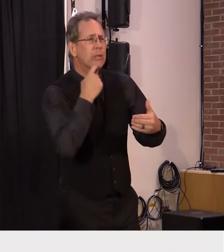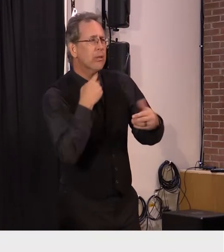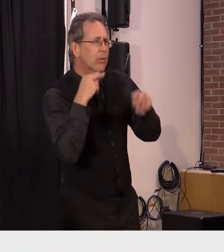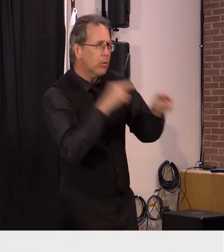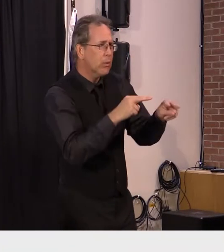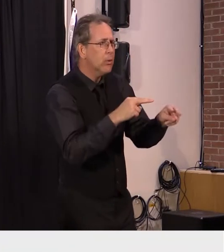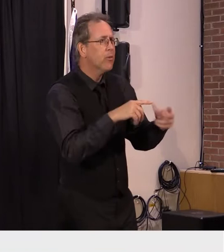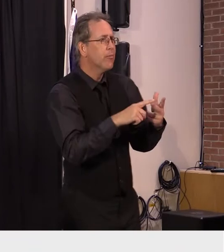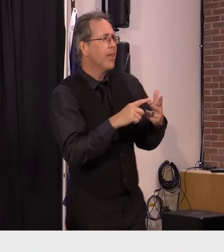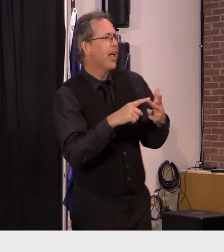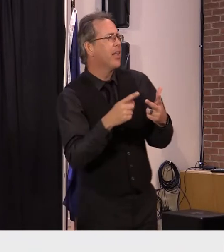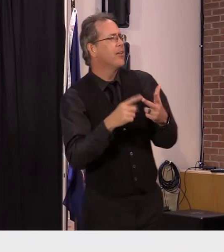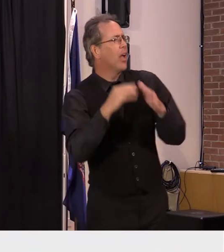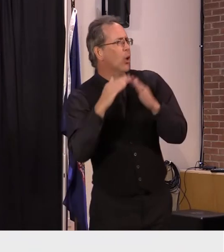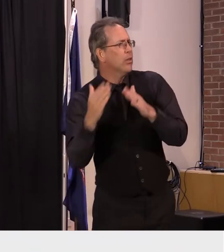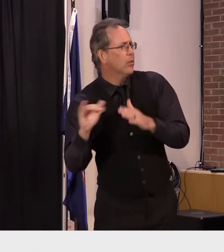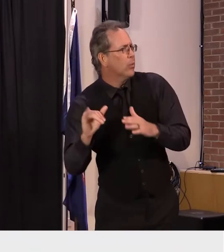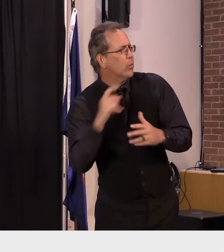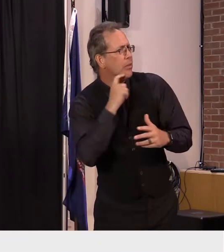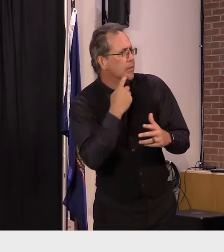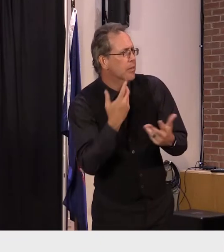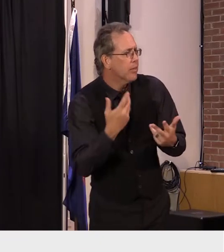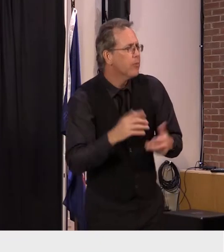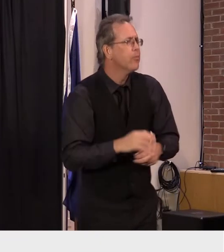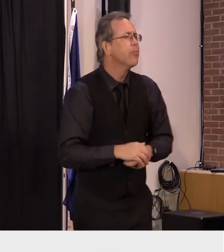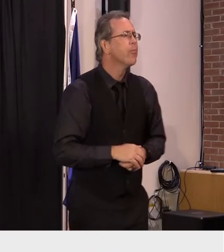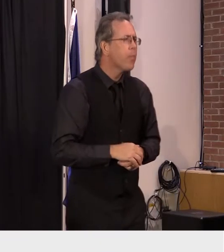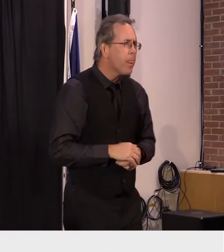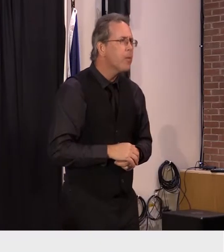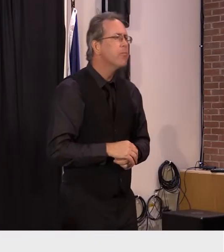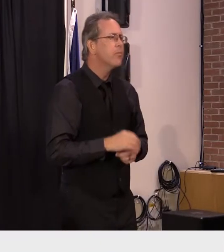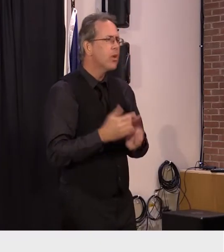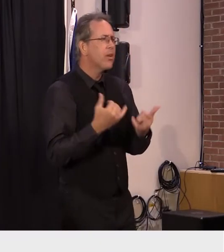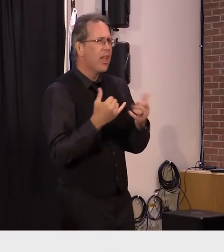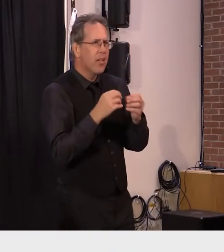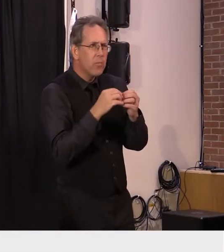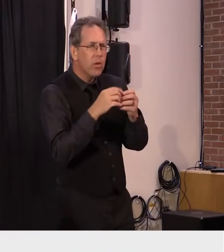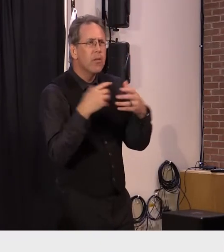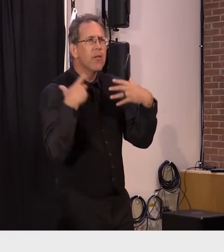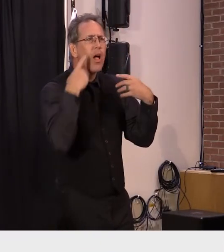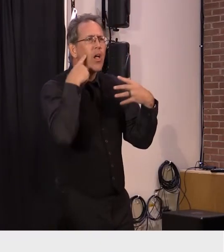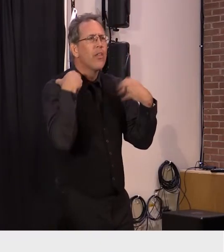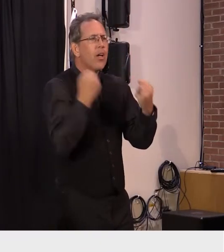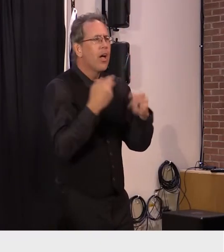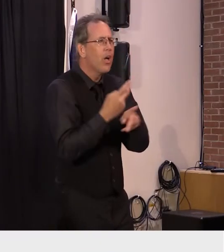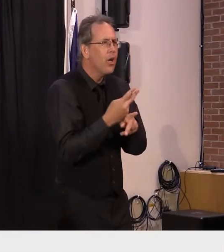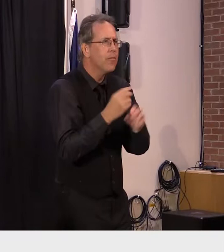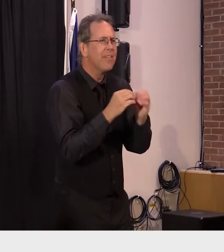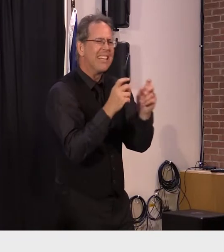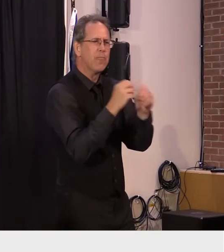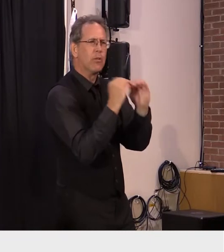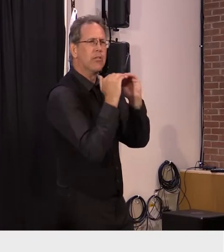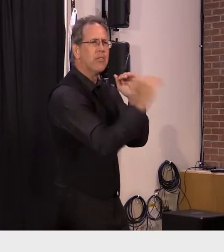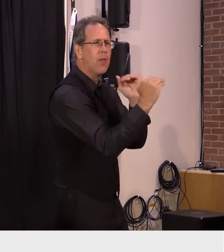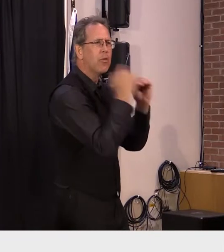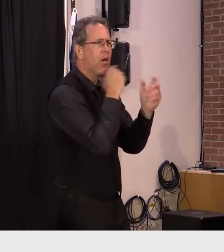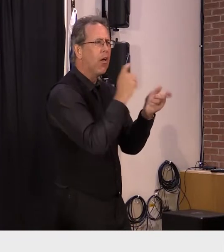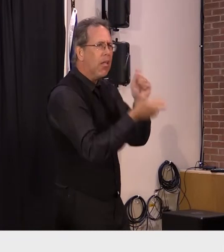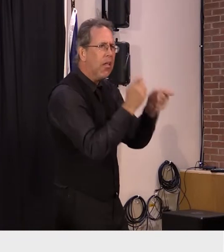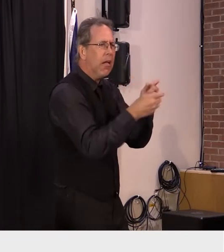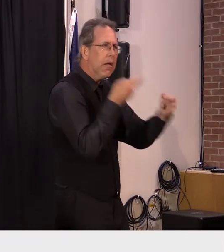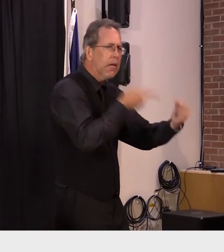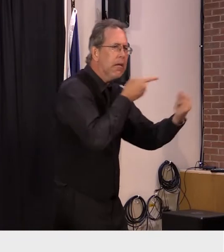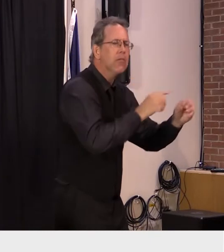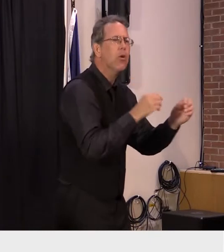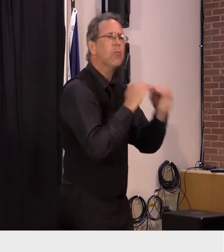second we must further stabilize our health care system and its workforce and third